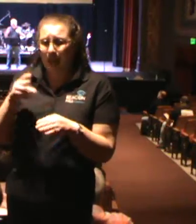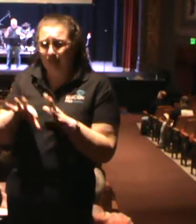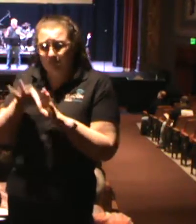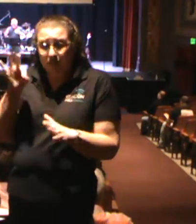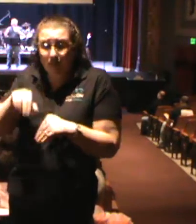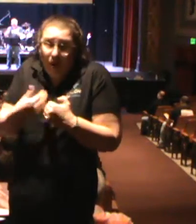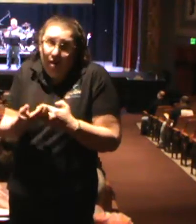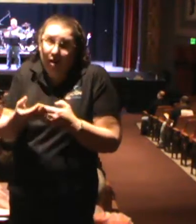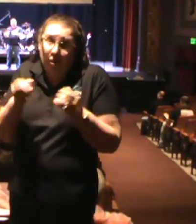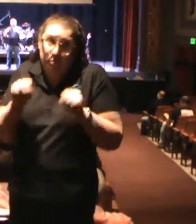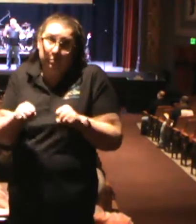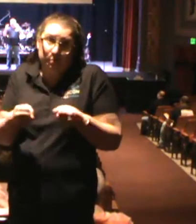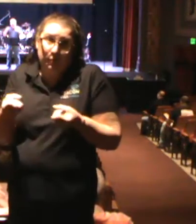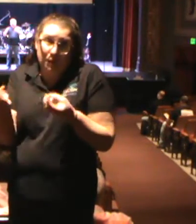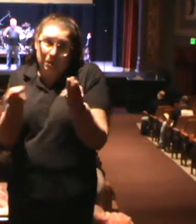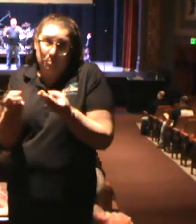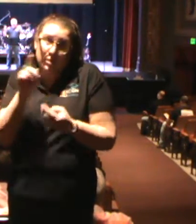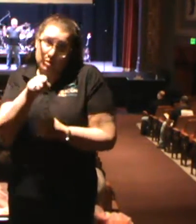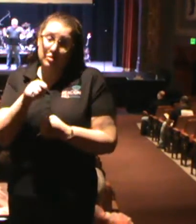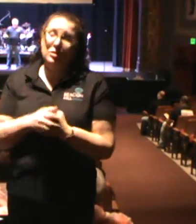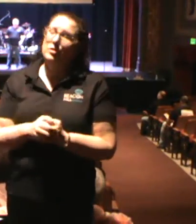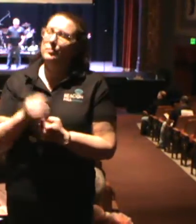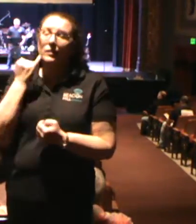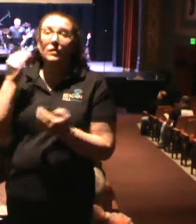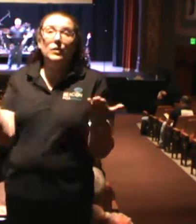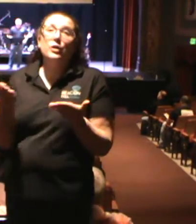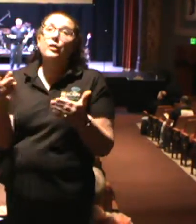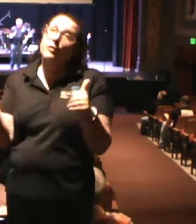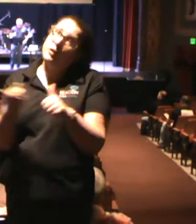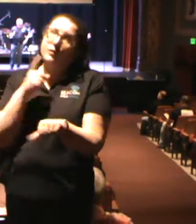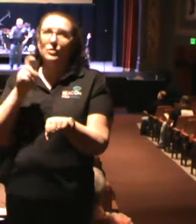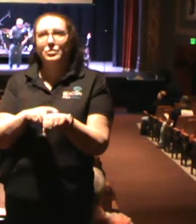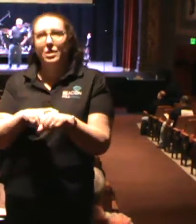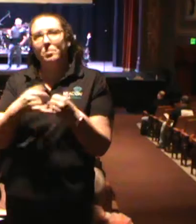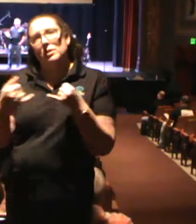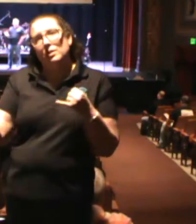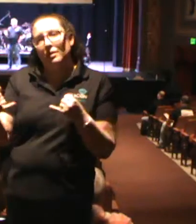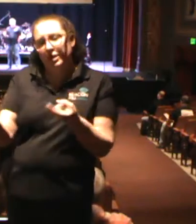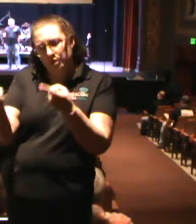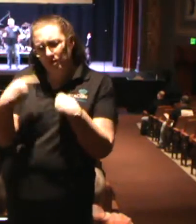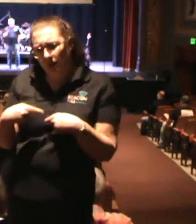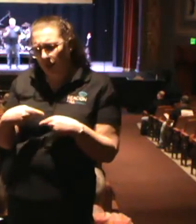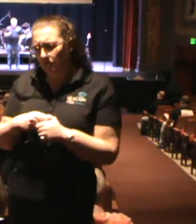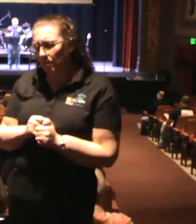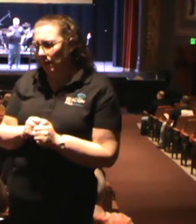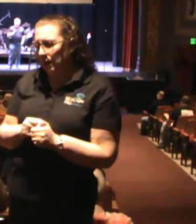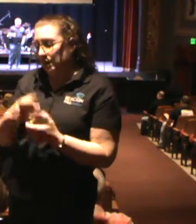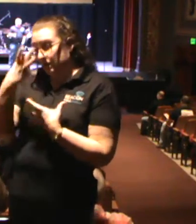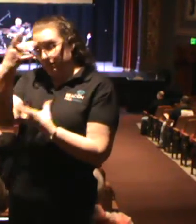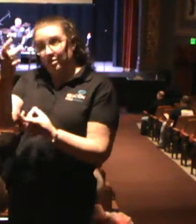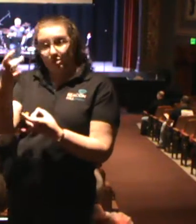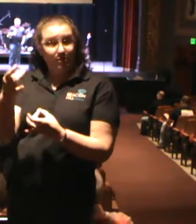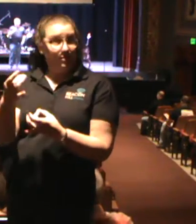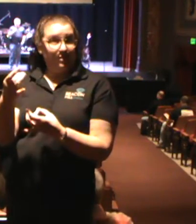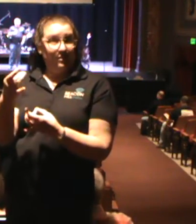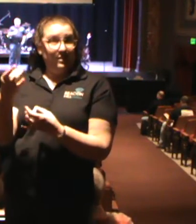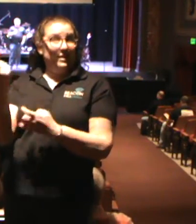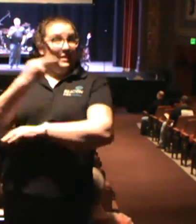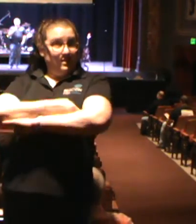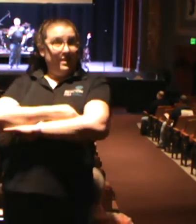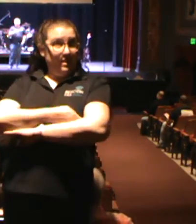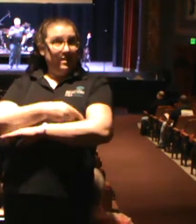If you are here today for the very first time, whether or online or in person, you've come in a very unique day in the history of our church.